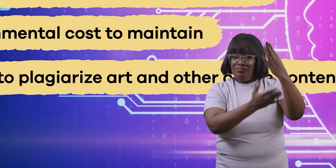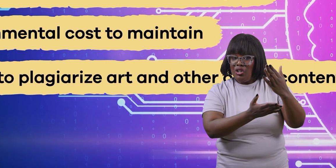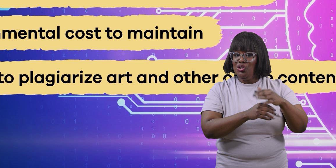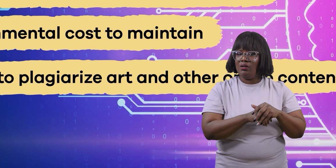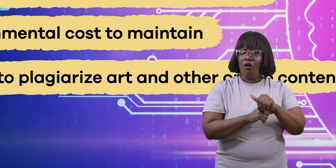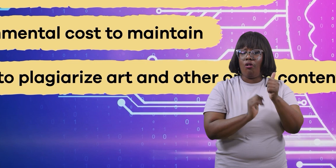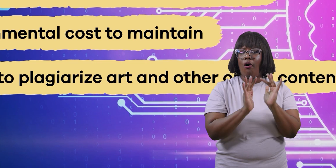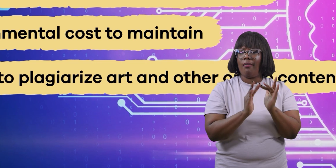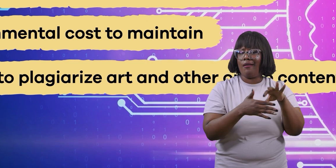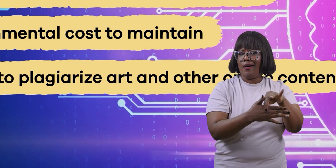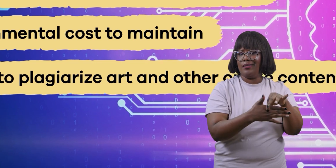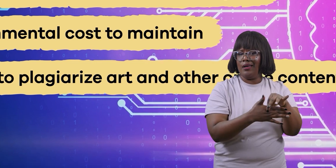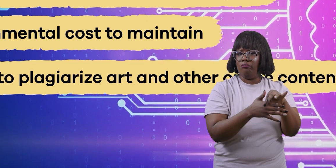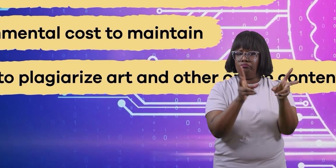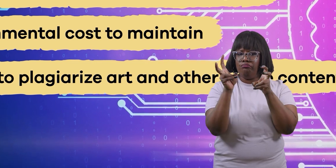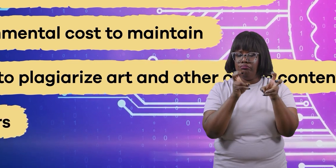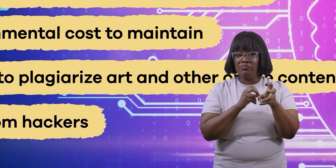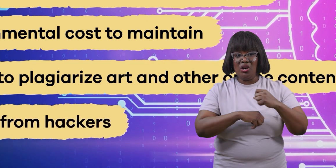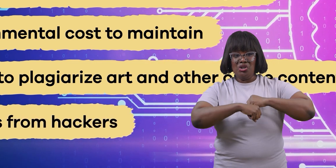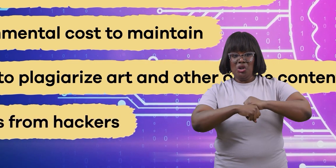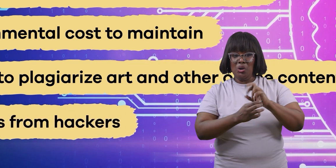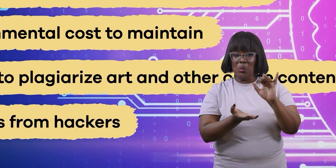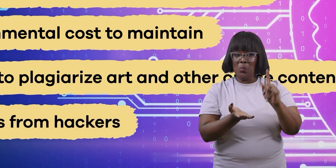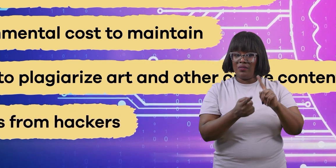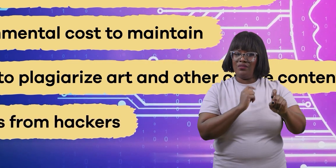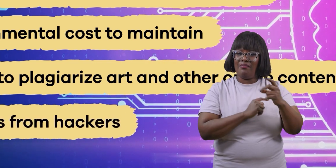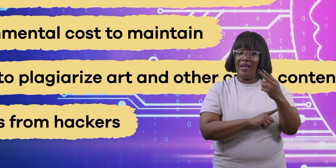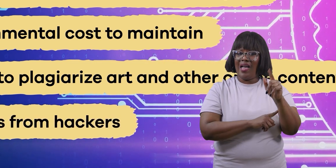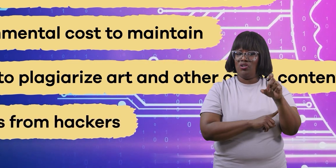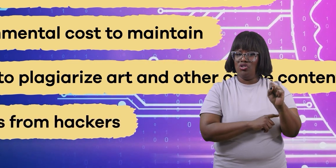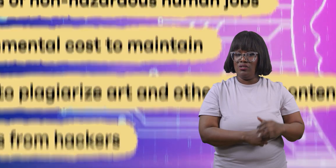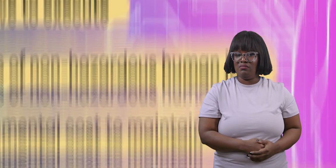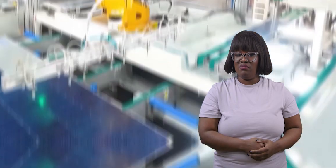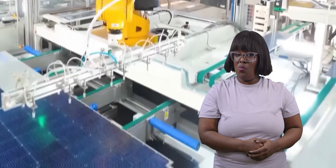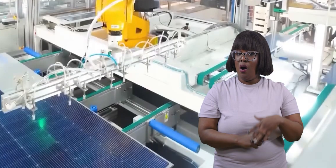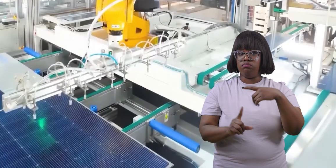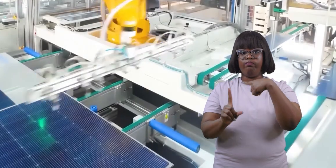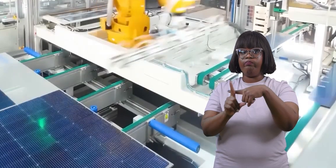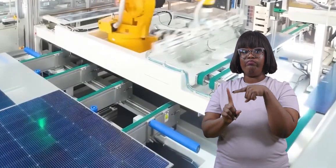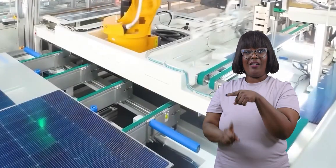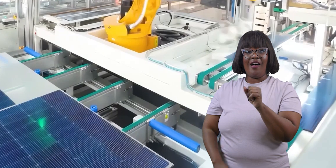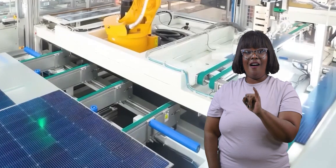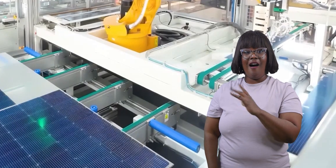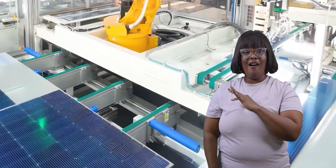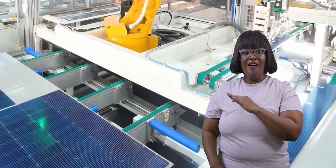art and other online content Security risks from hackers One of the pros of using AI